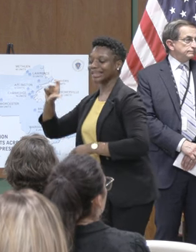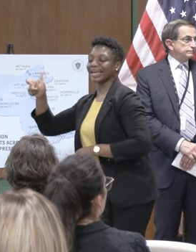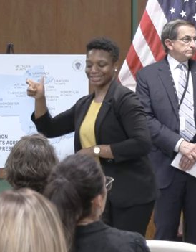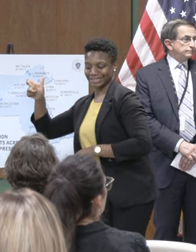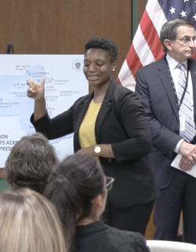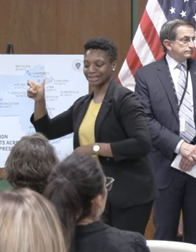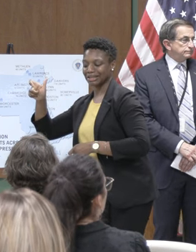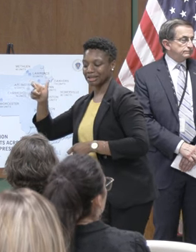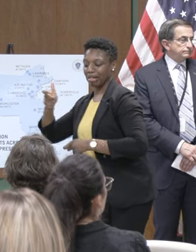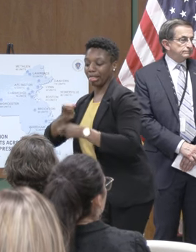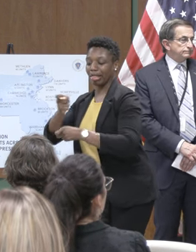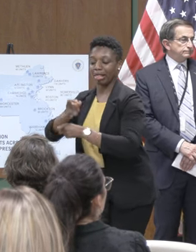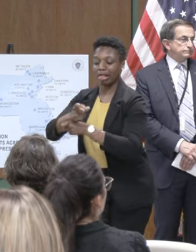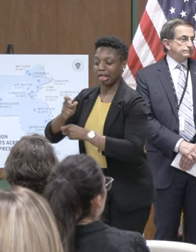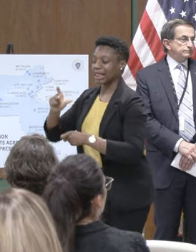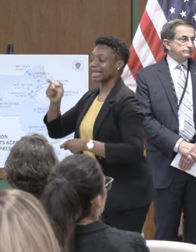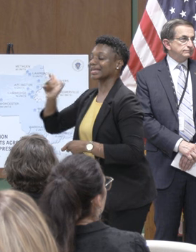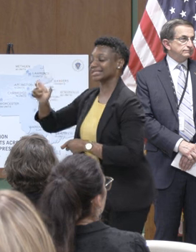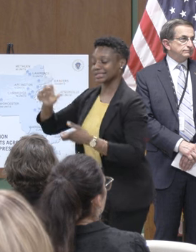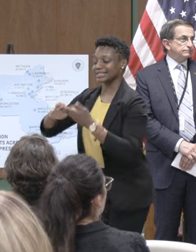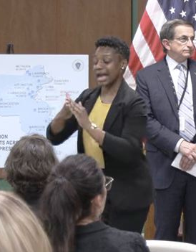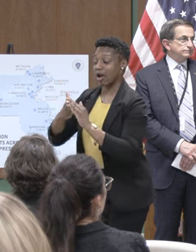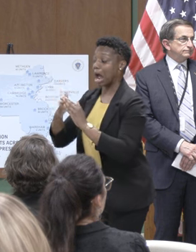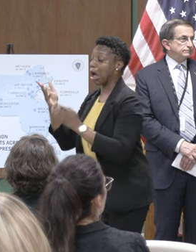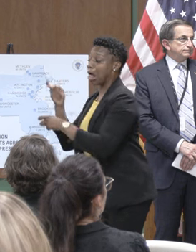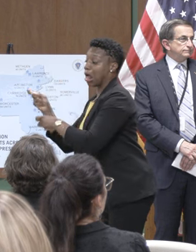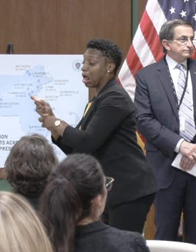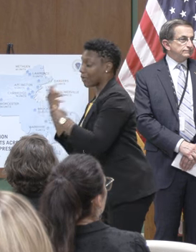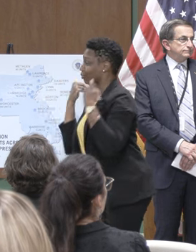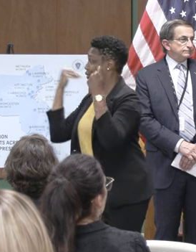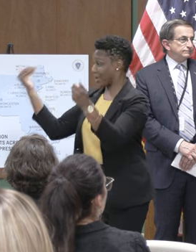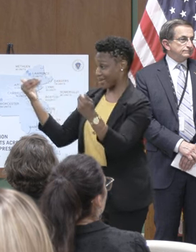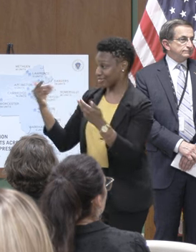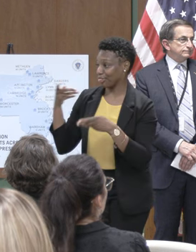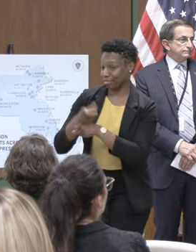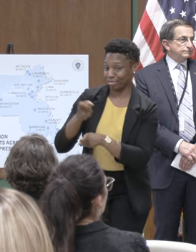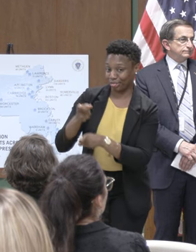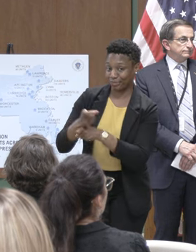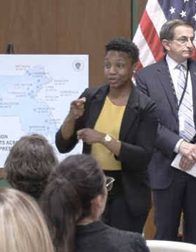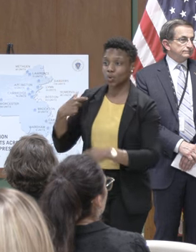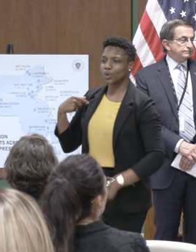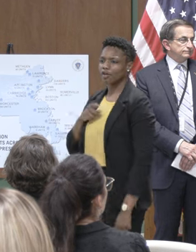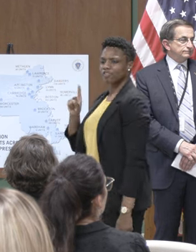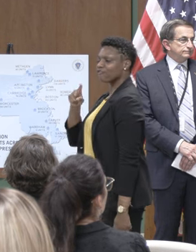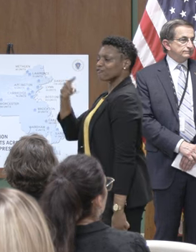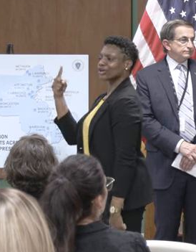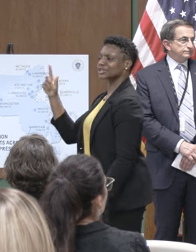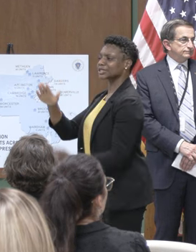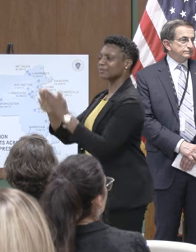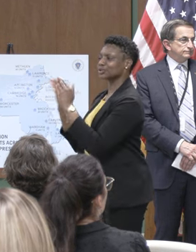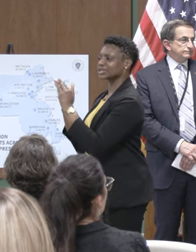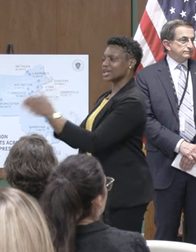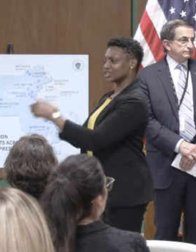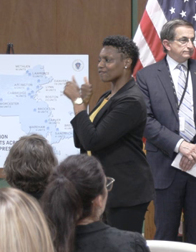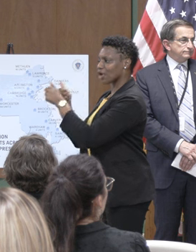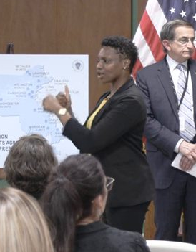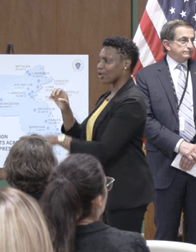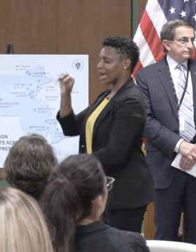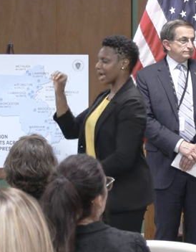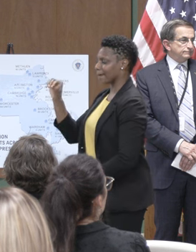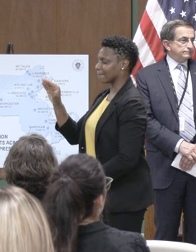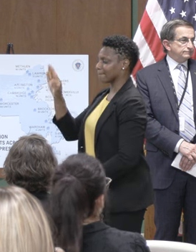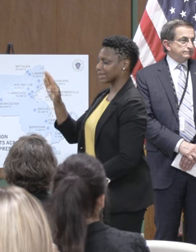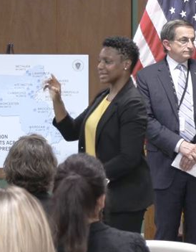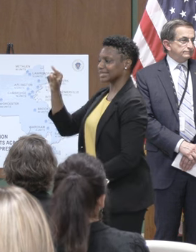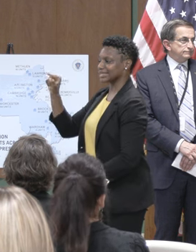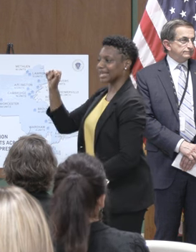and decided not to but now I'm going to do it anyway they're taking a lot of credit these days for being the first community to comply with the MBTA law however